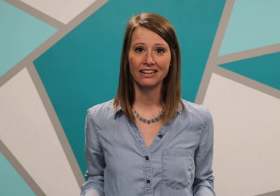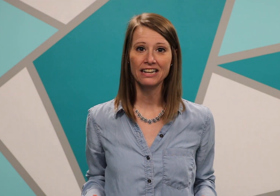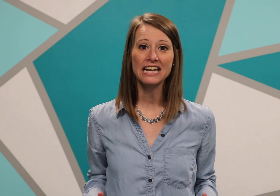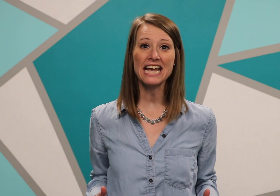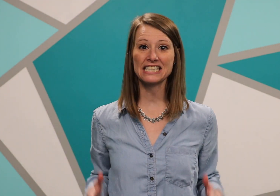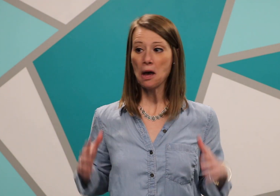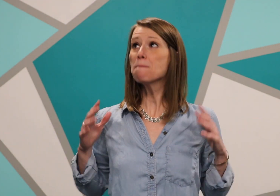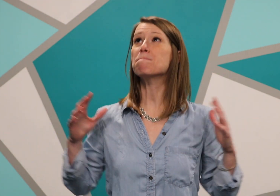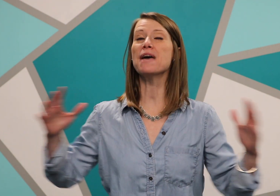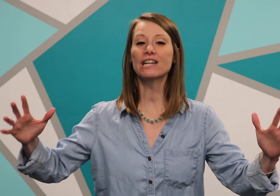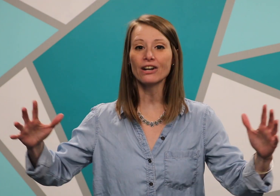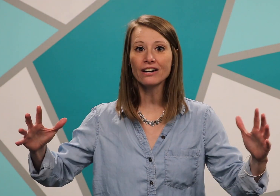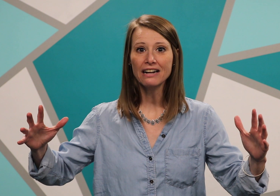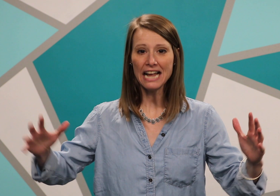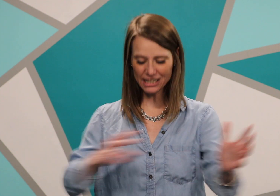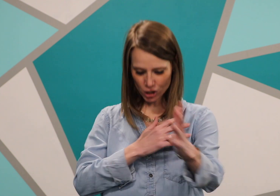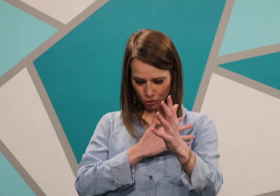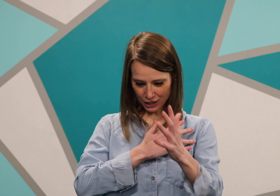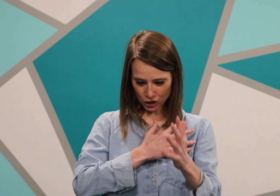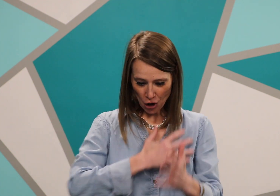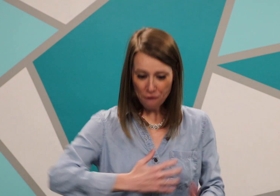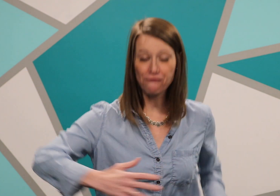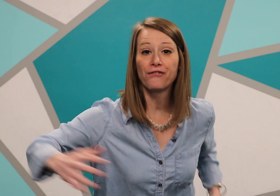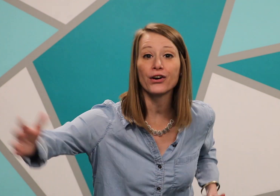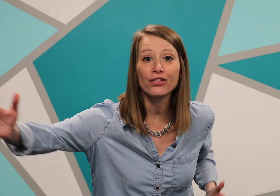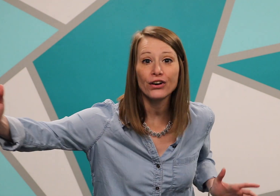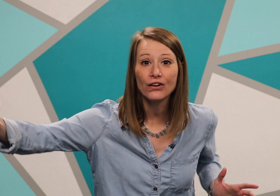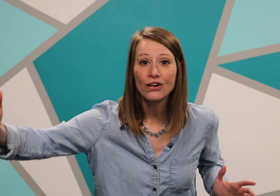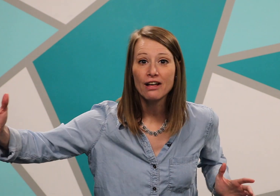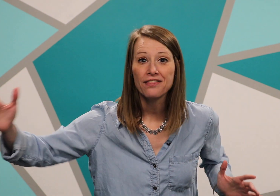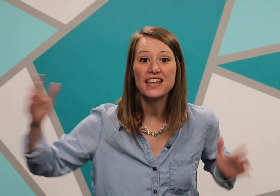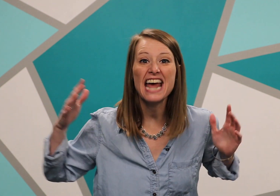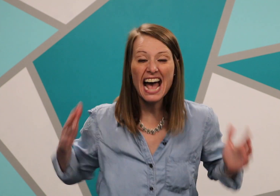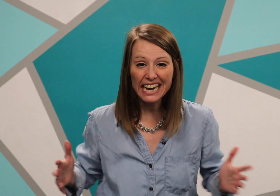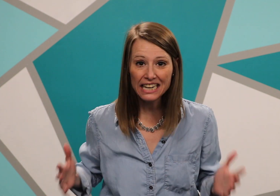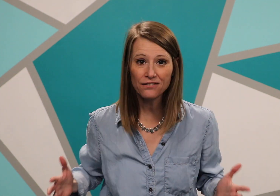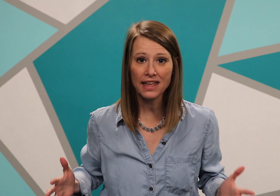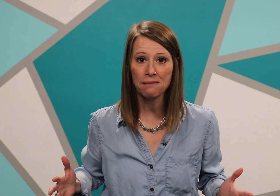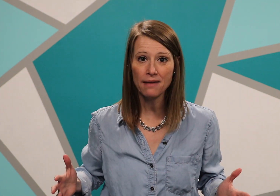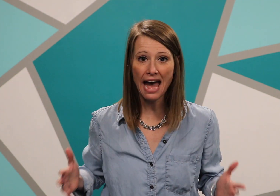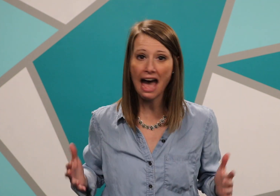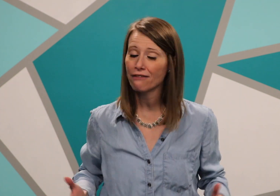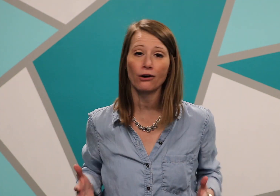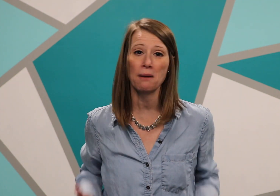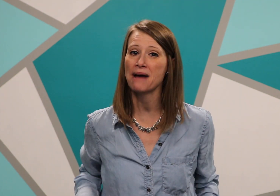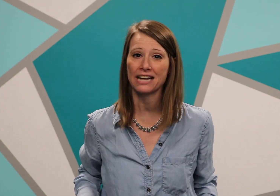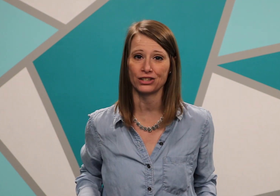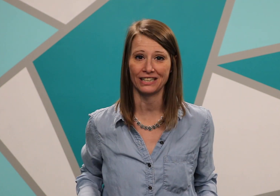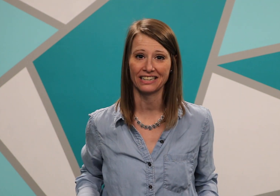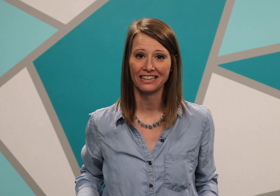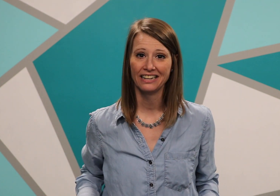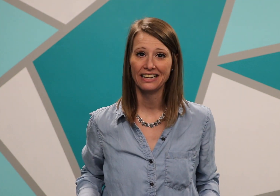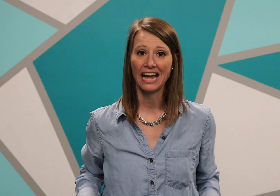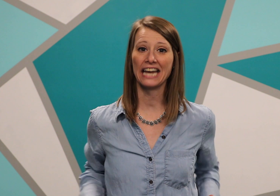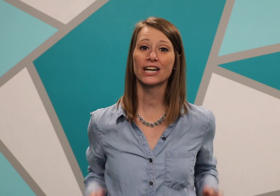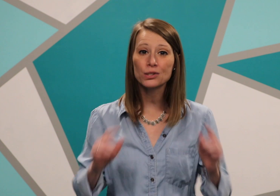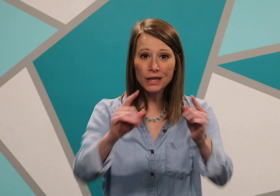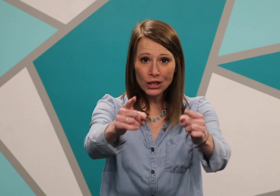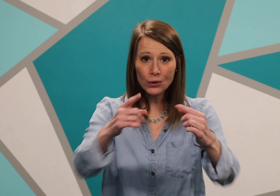It's bigger and stretched further than any of them ever imagined. And here's what you